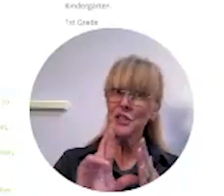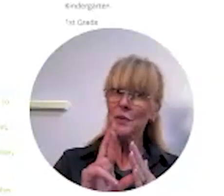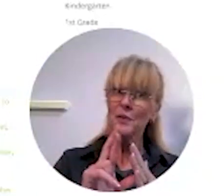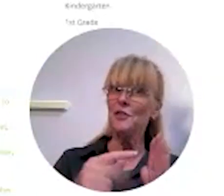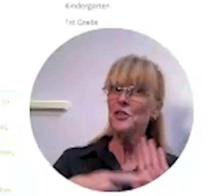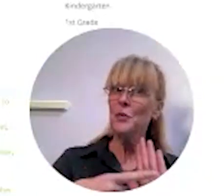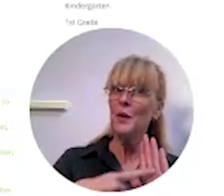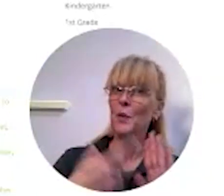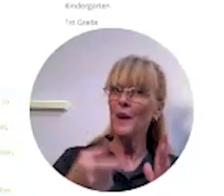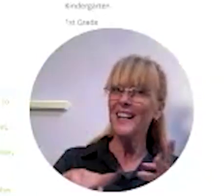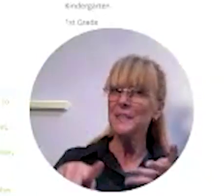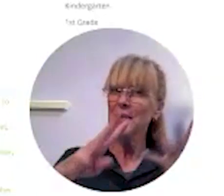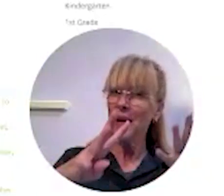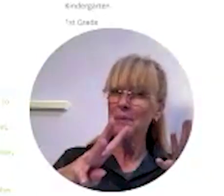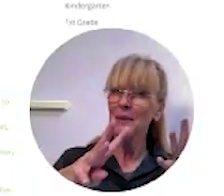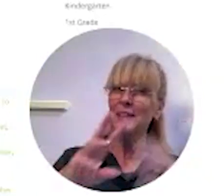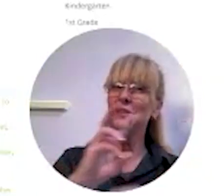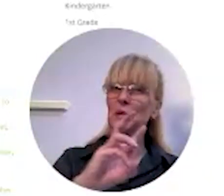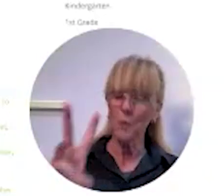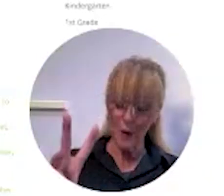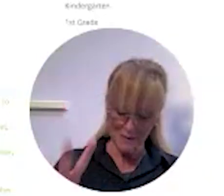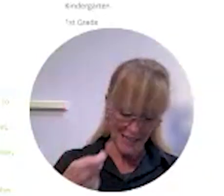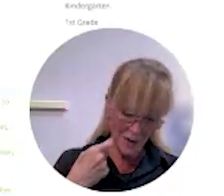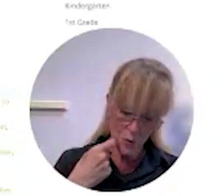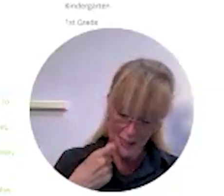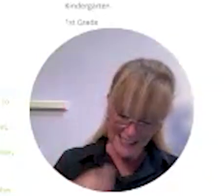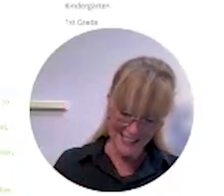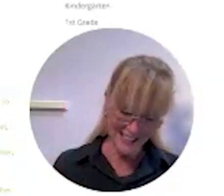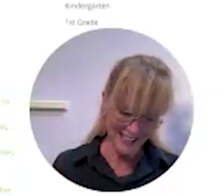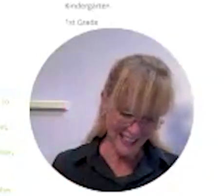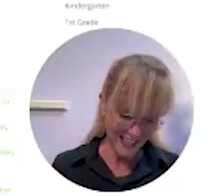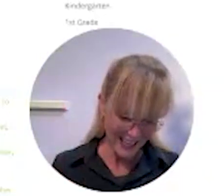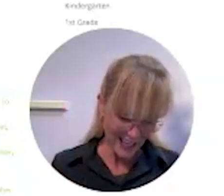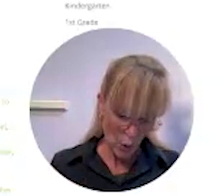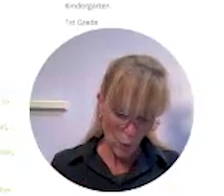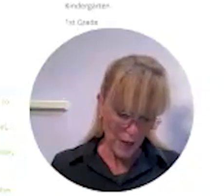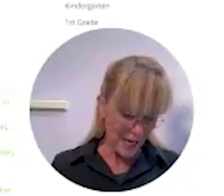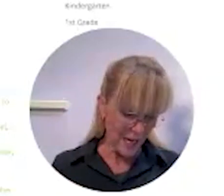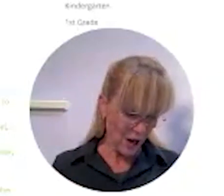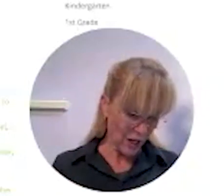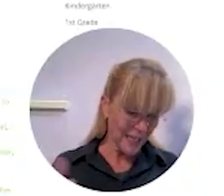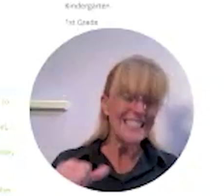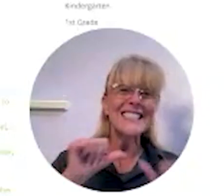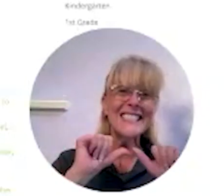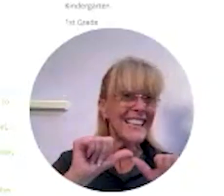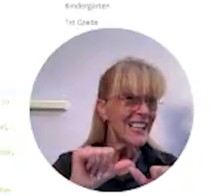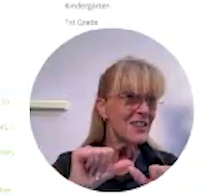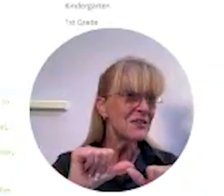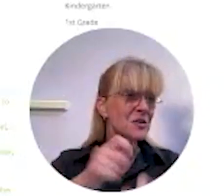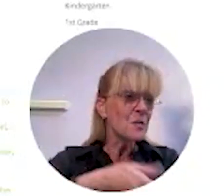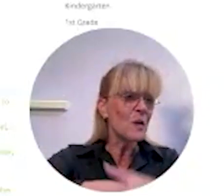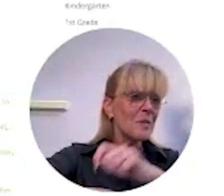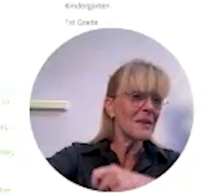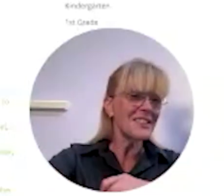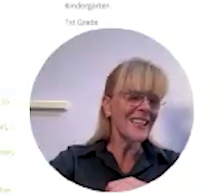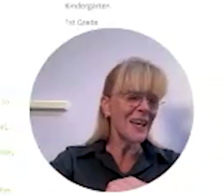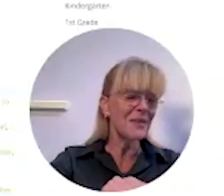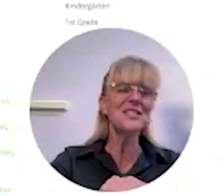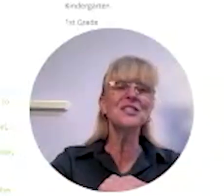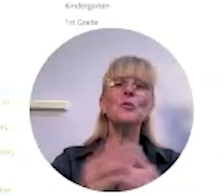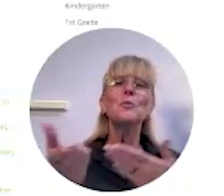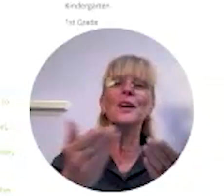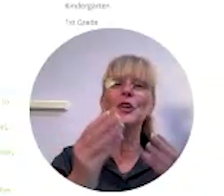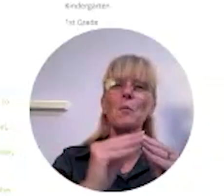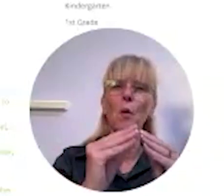this is just a review showing you what has been uploaded to the website recently we continue to roll up our